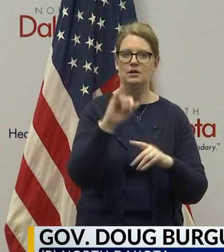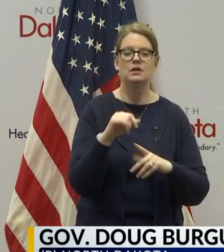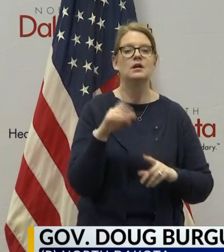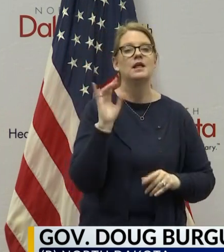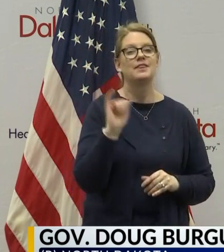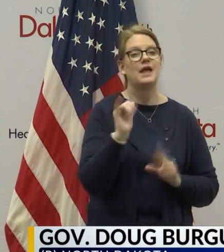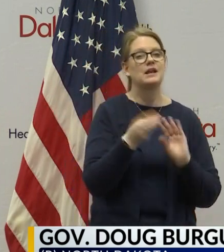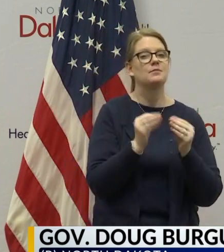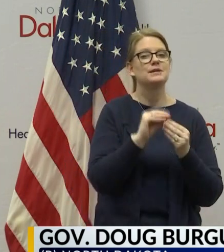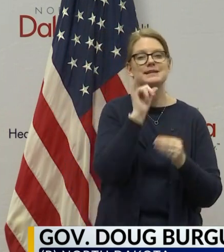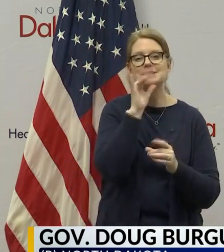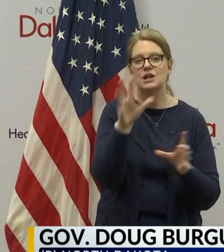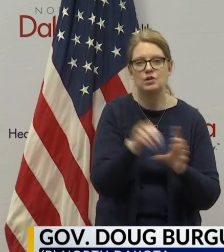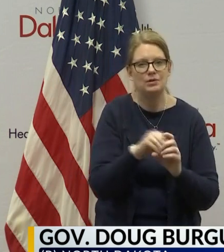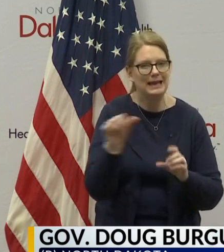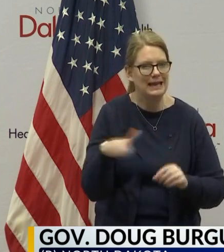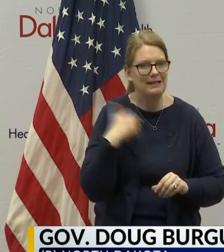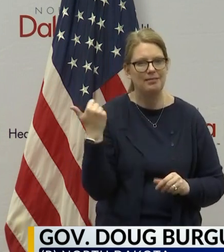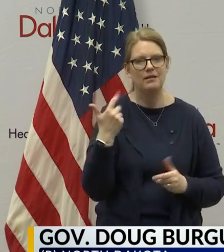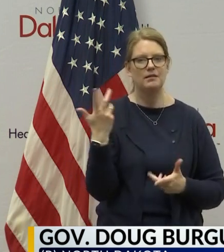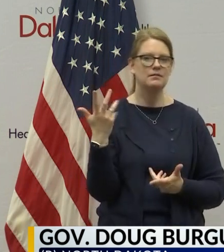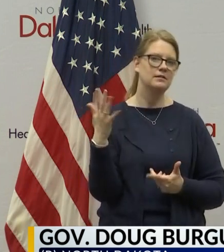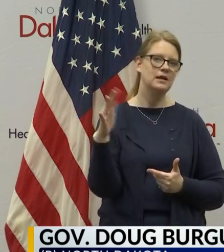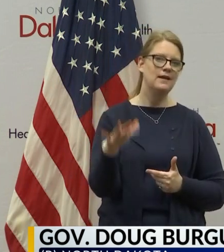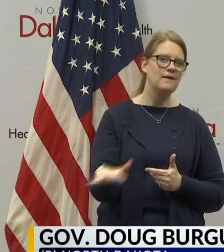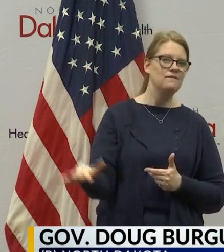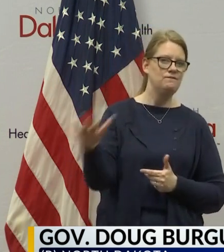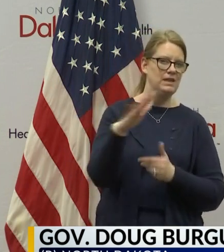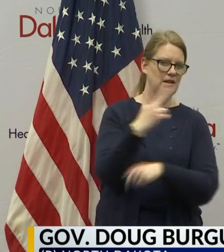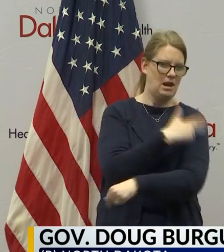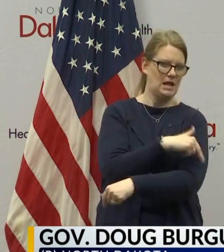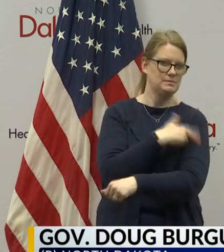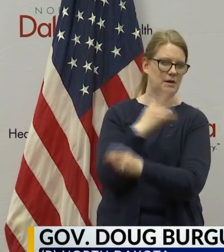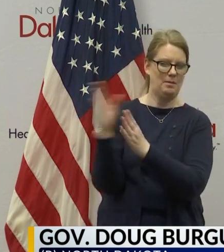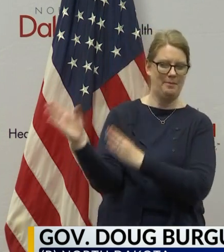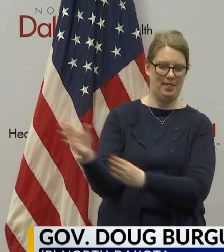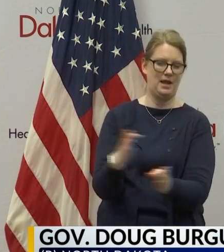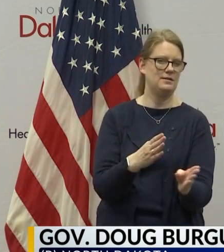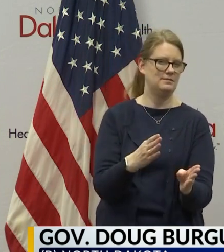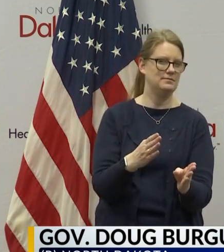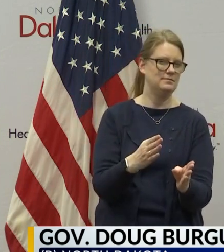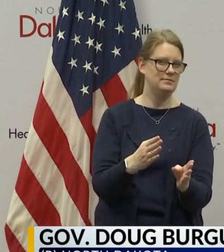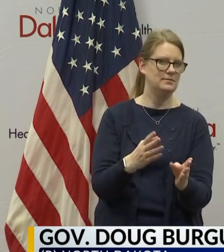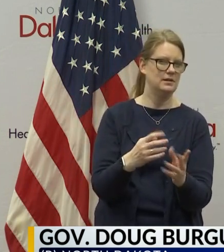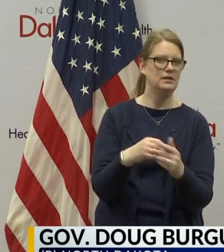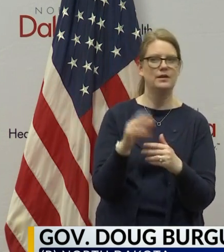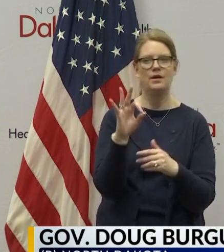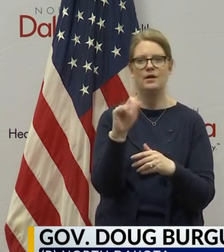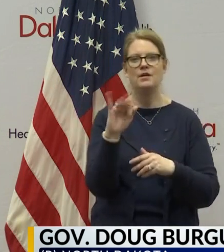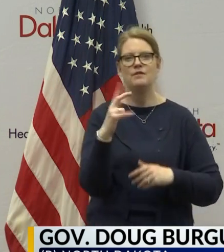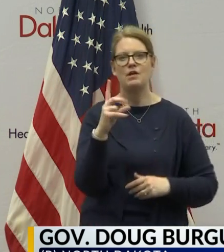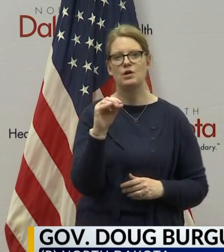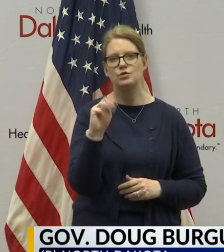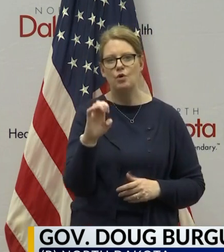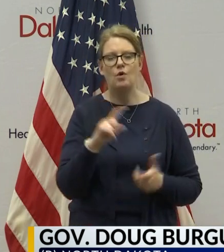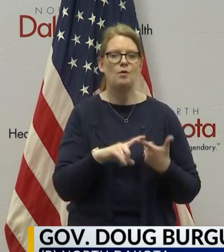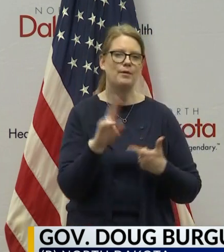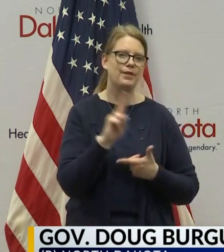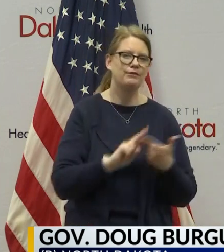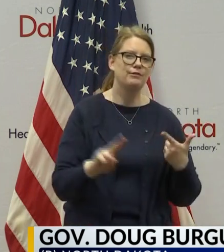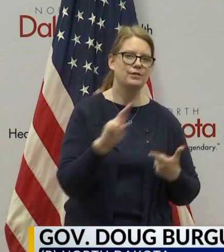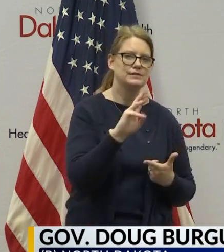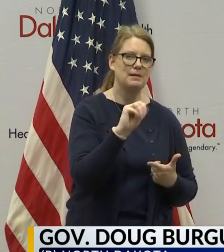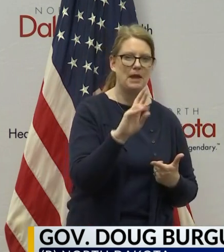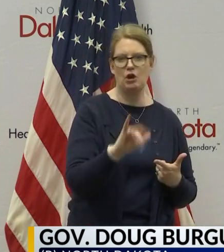any of the field hospital preliminary planning that's gone on, whether that's, you know, Fargo Dome or University of Mary or